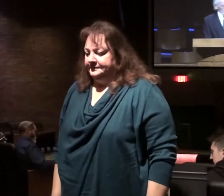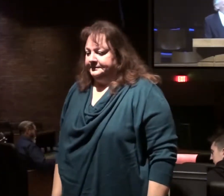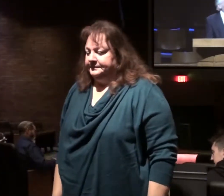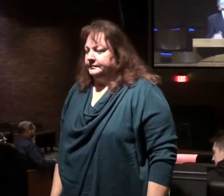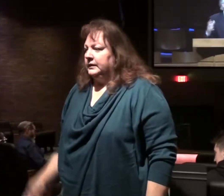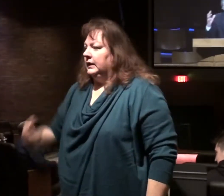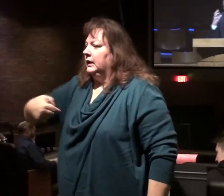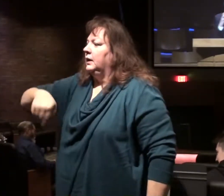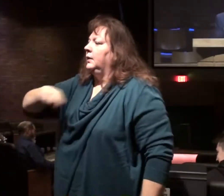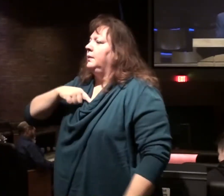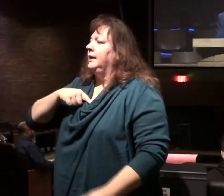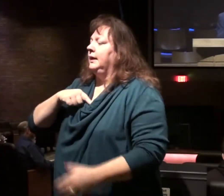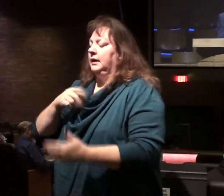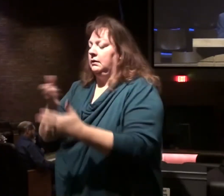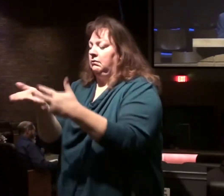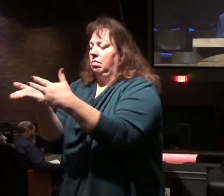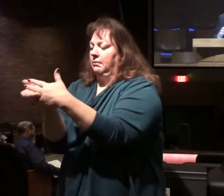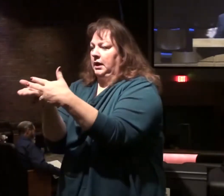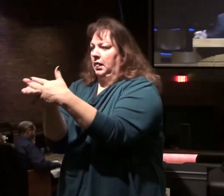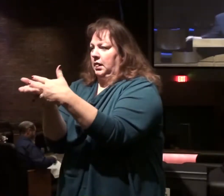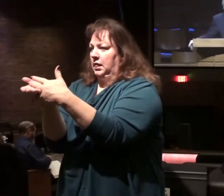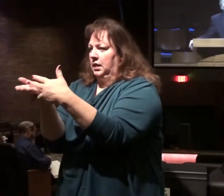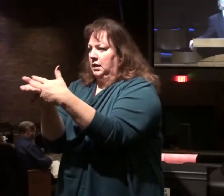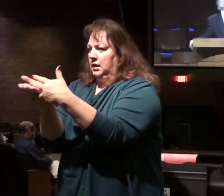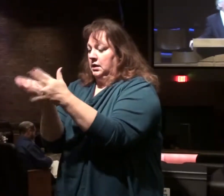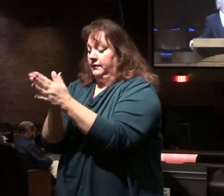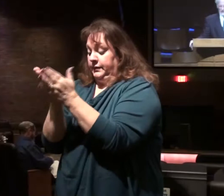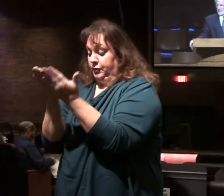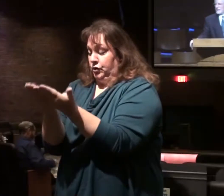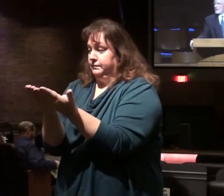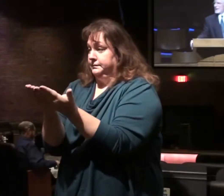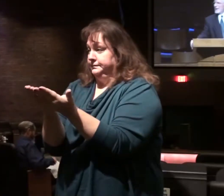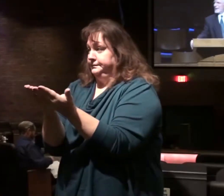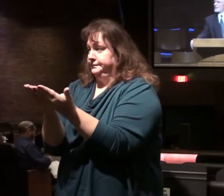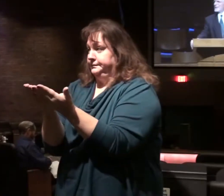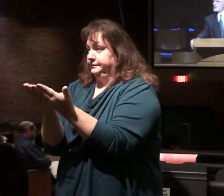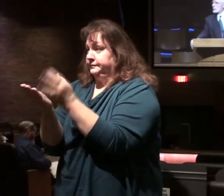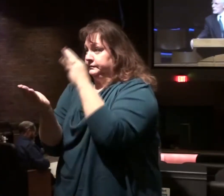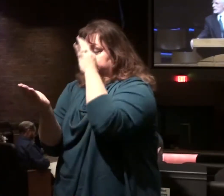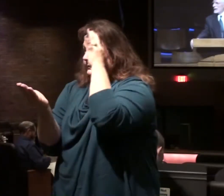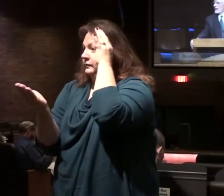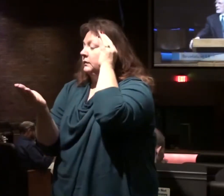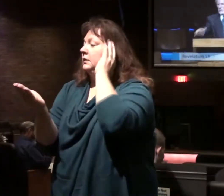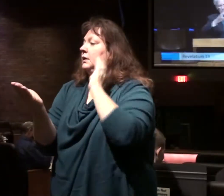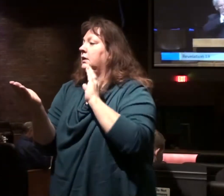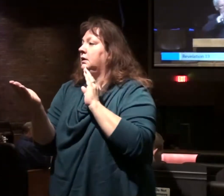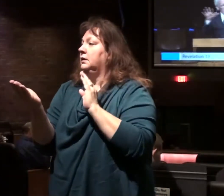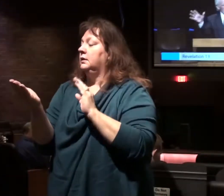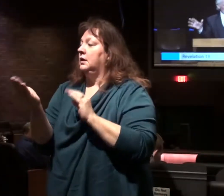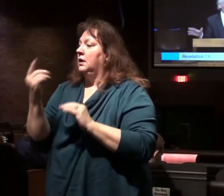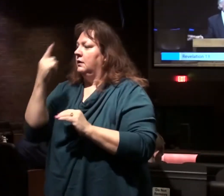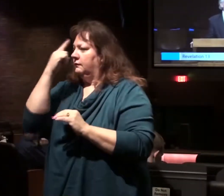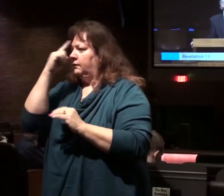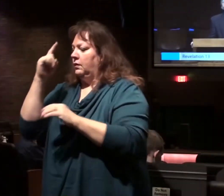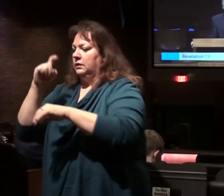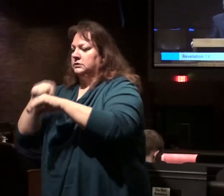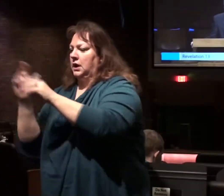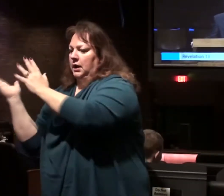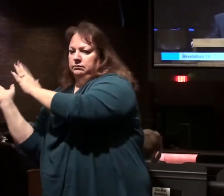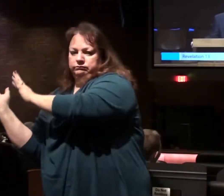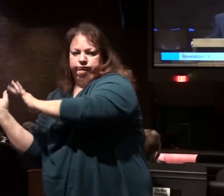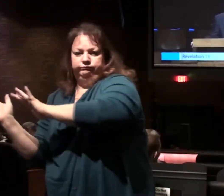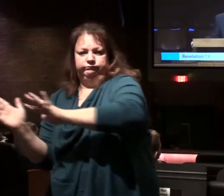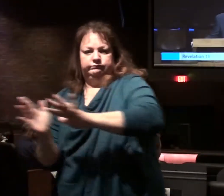We are in the middle of the book. Literally, as far as the flow of the book